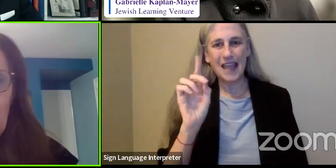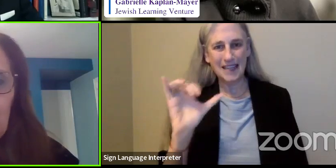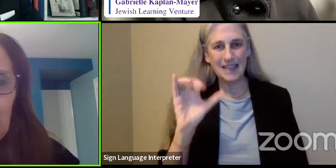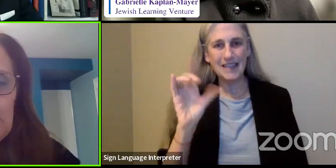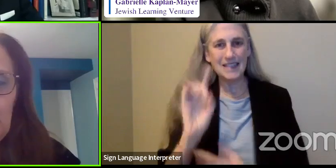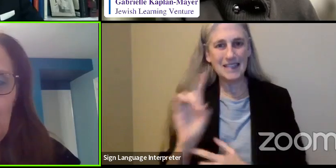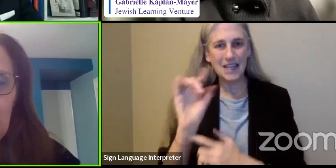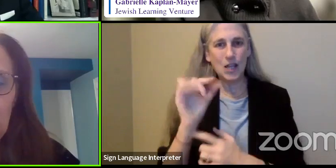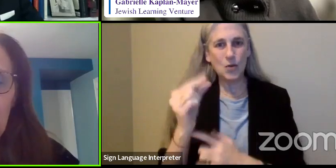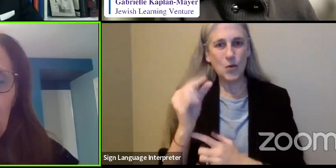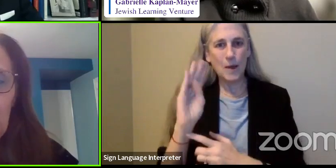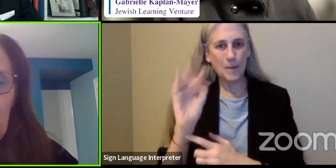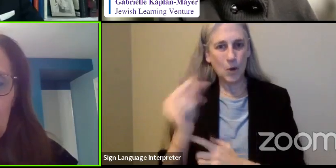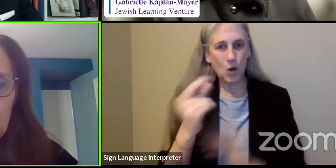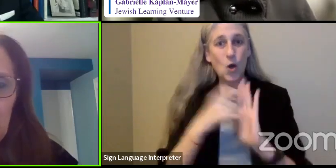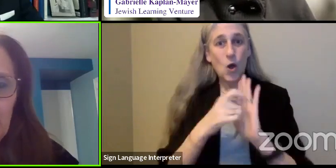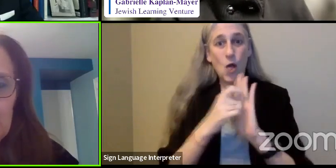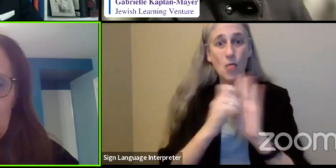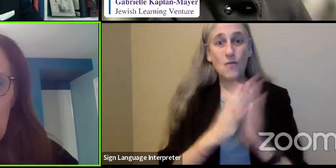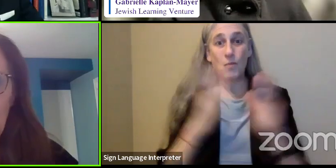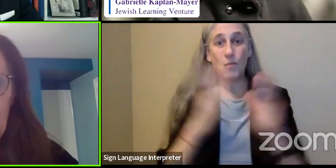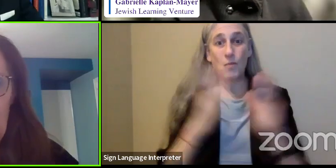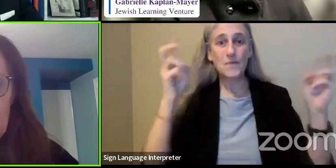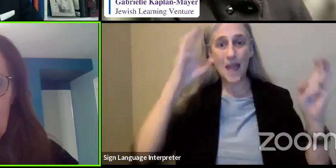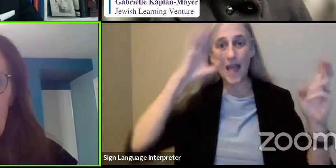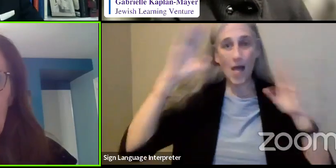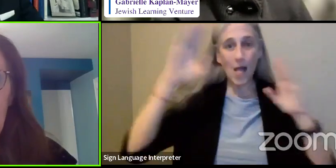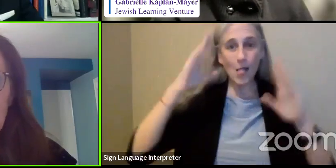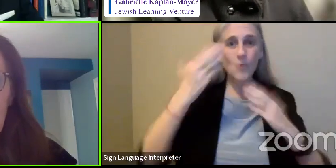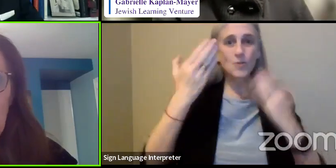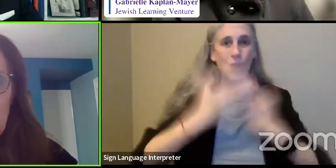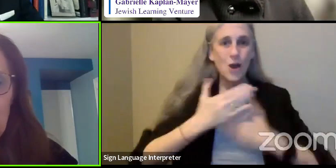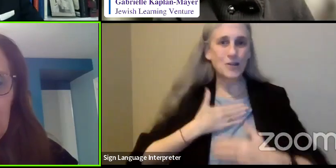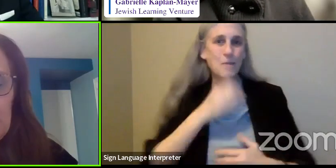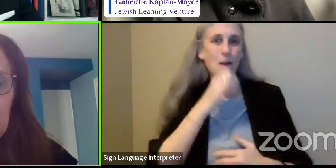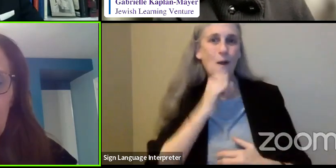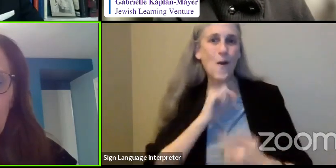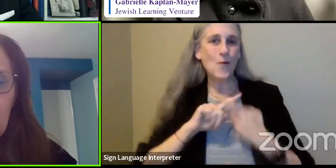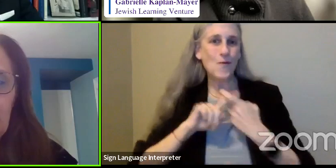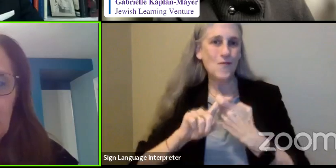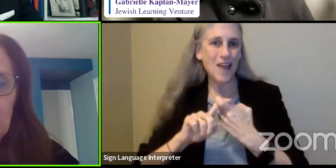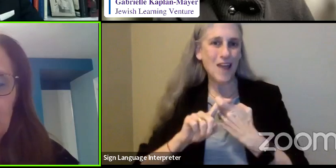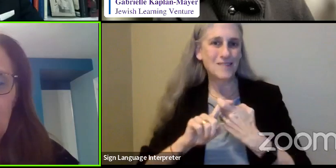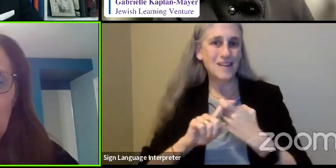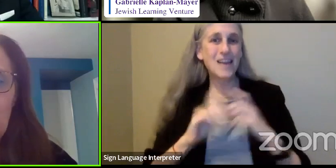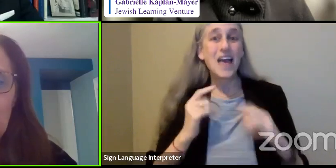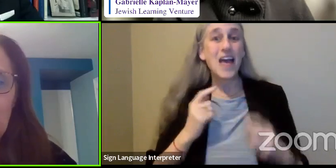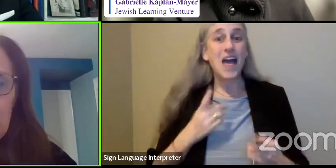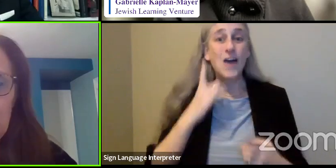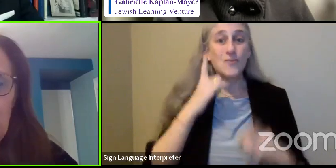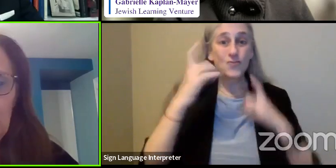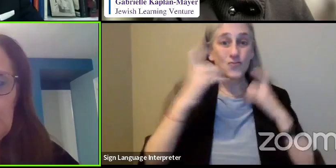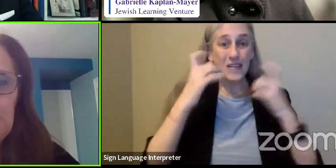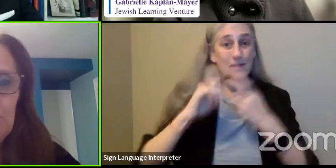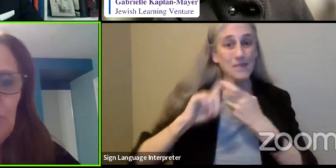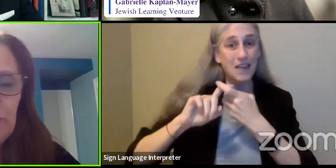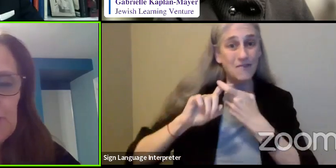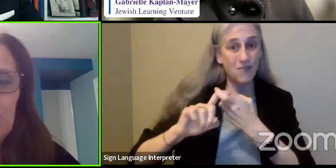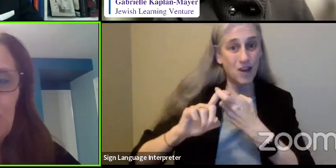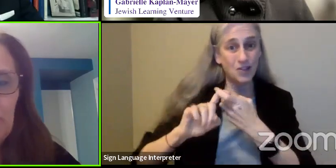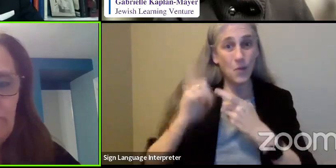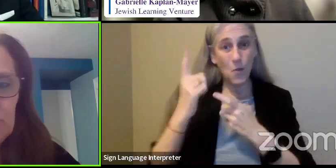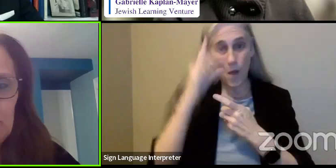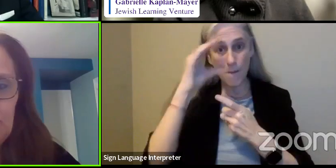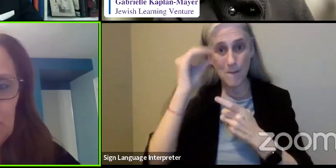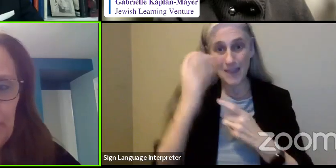Dr. Greenberg is the author of the book, Hello Darkness, My Old Friend, How Daring Dreams and Unyielding Friendship Turn One Man's Blindness into